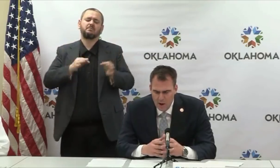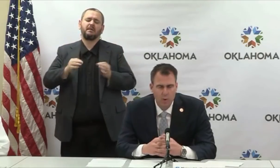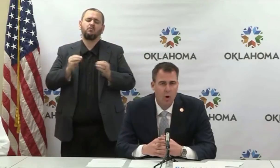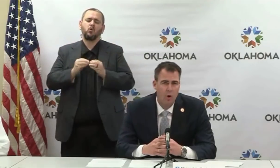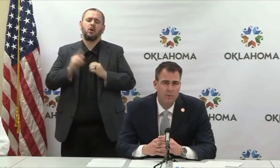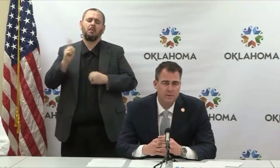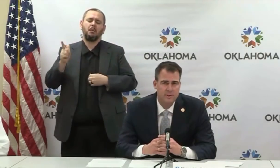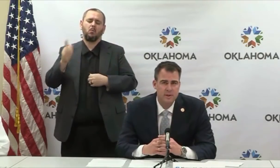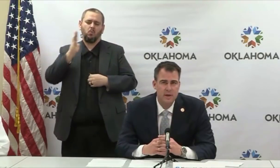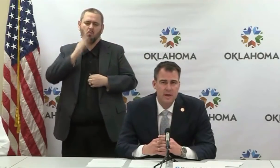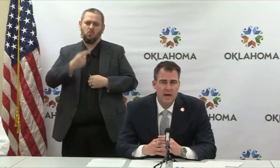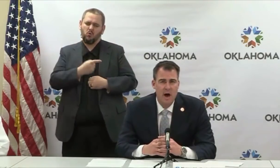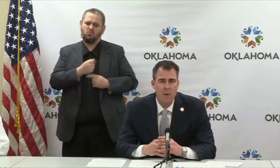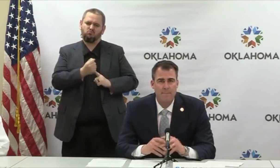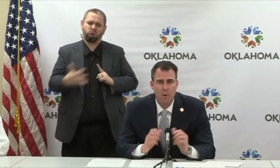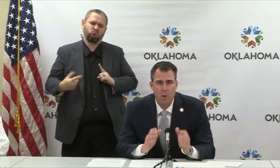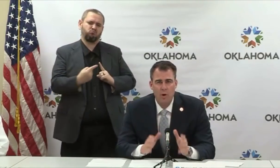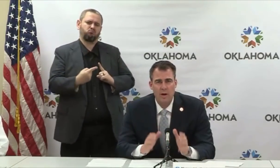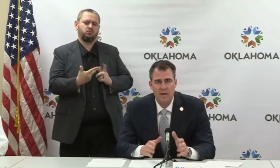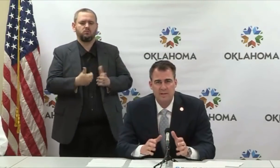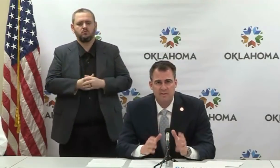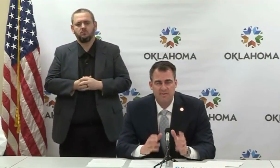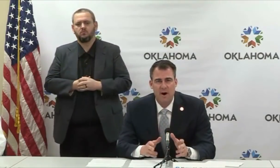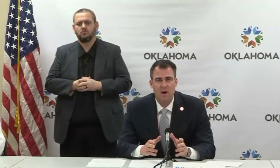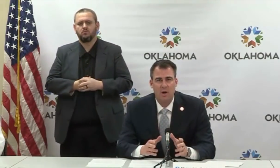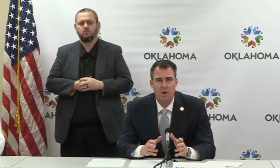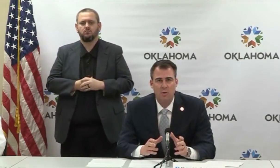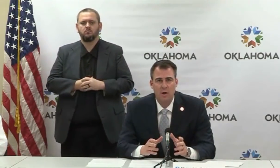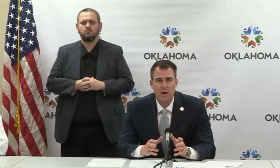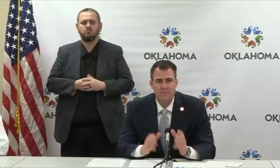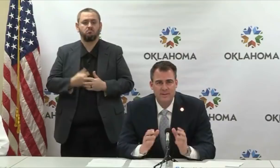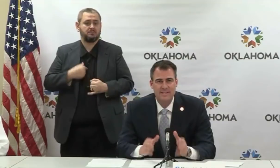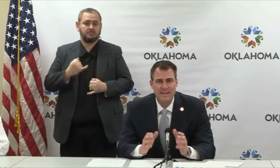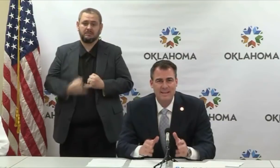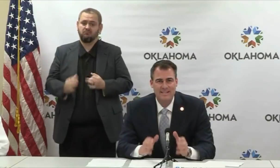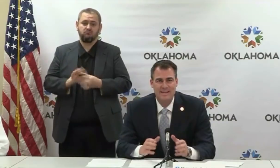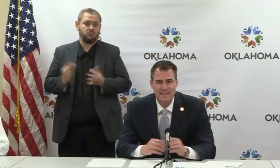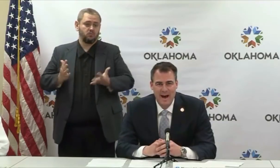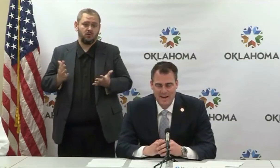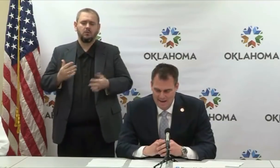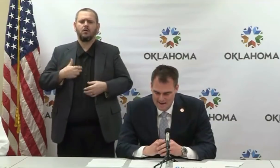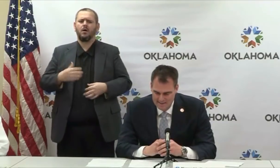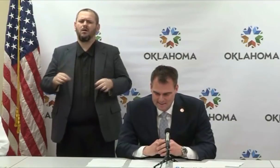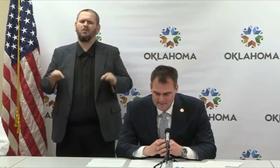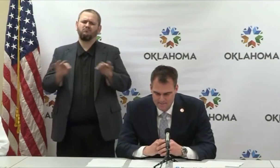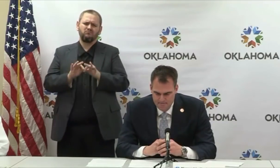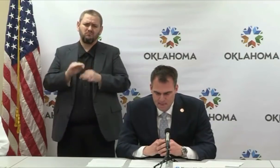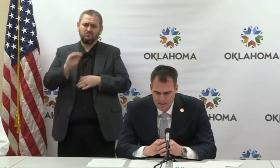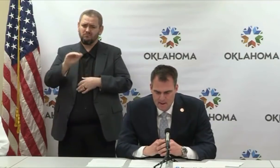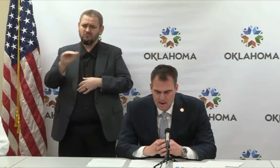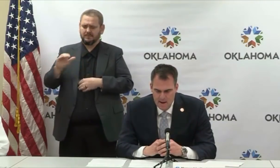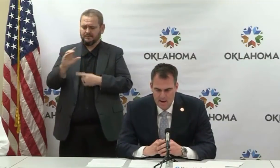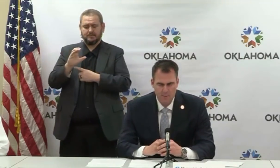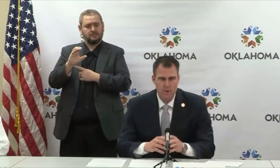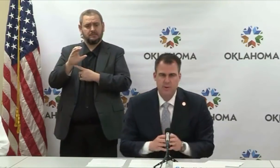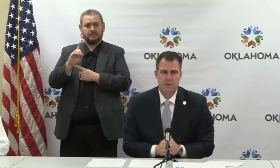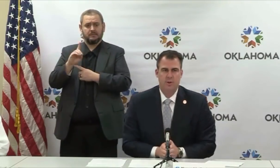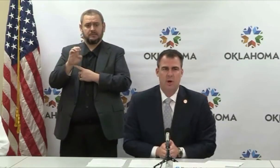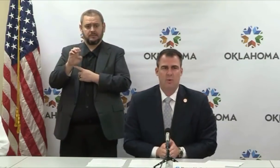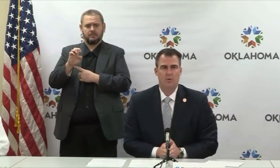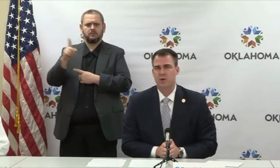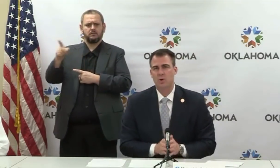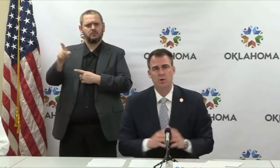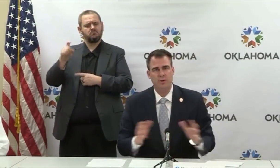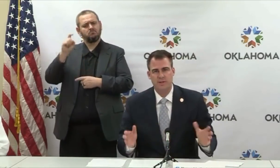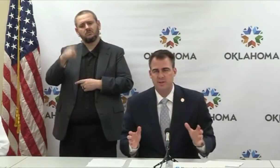remind Oklahomans how important it is to follow the CDC guidelines. There's,